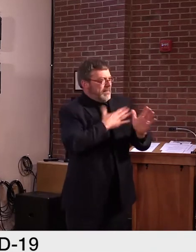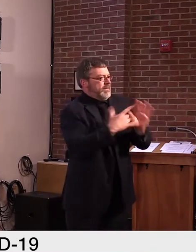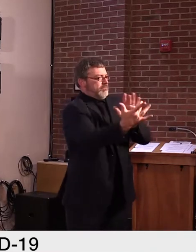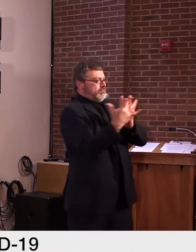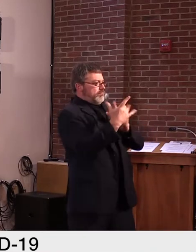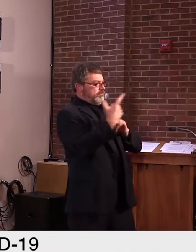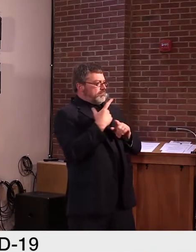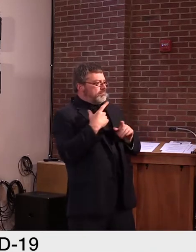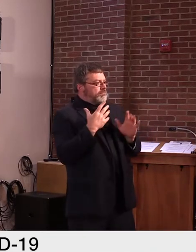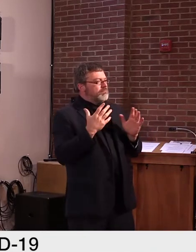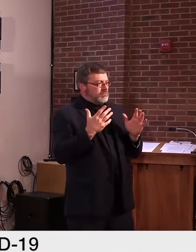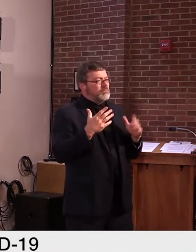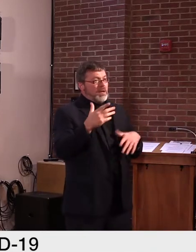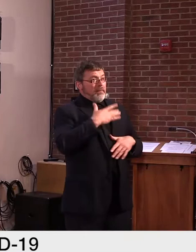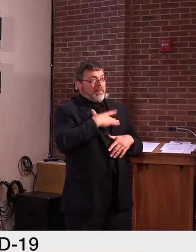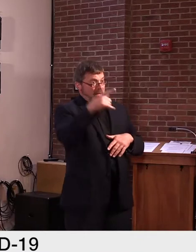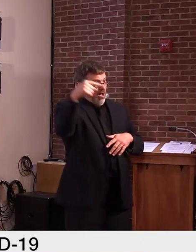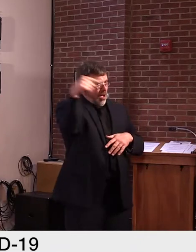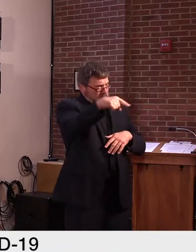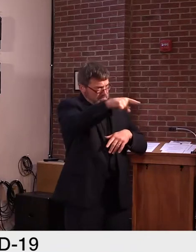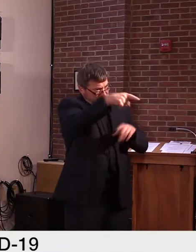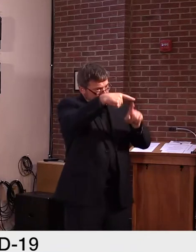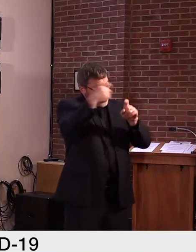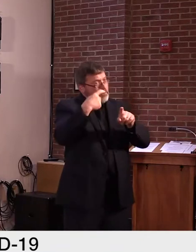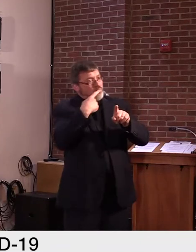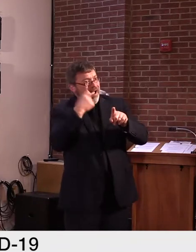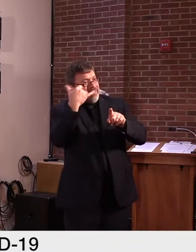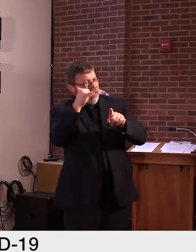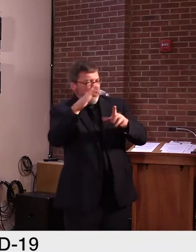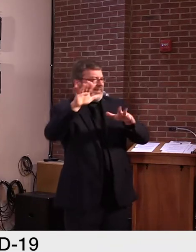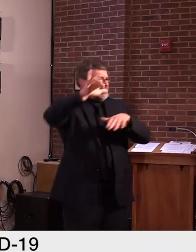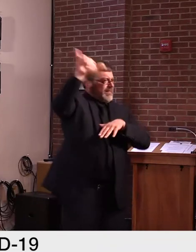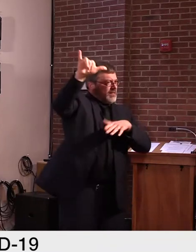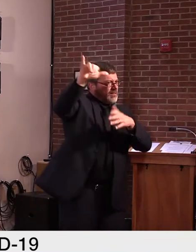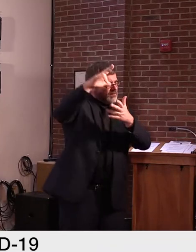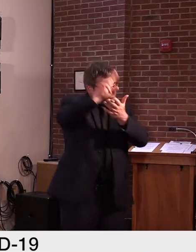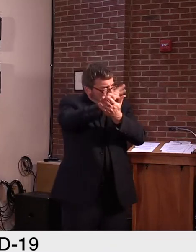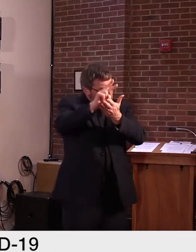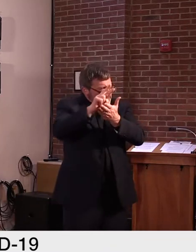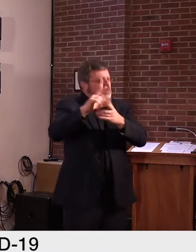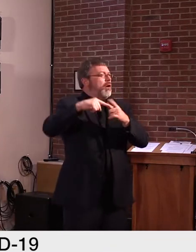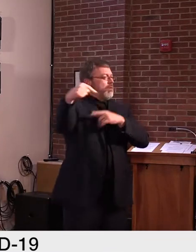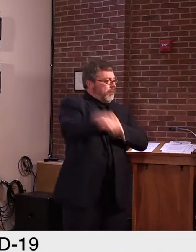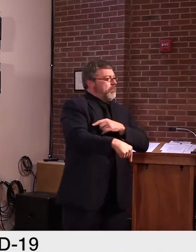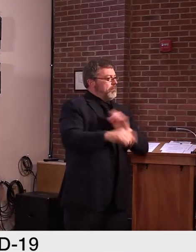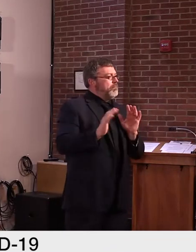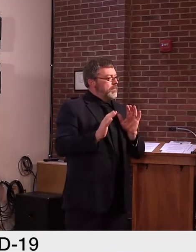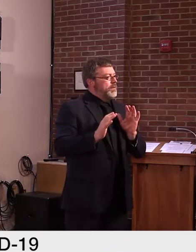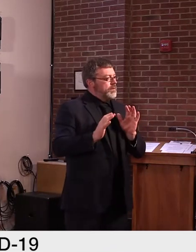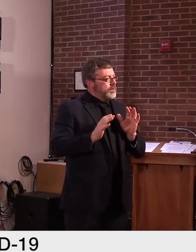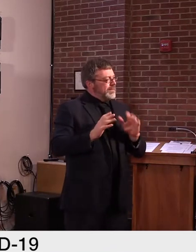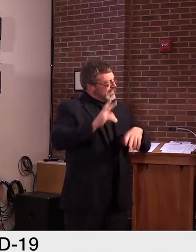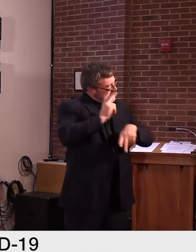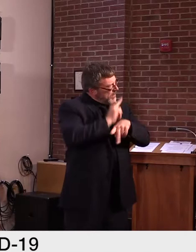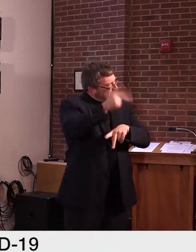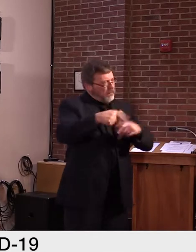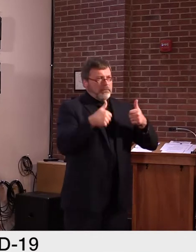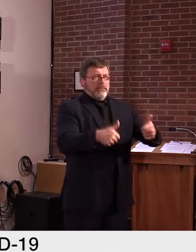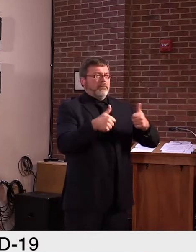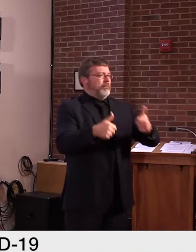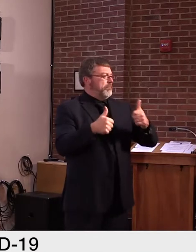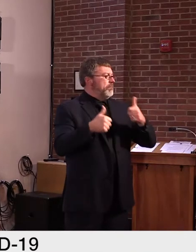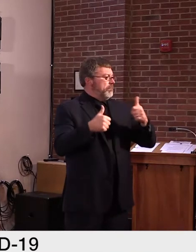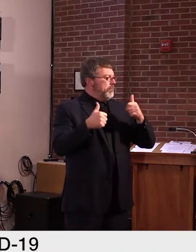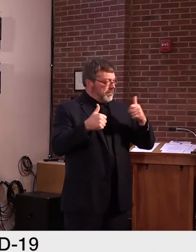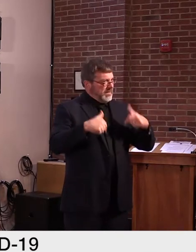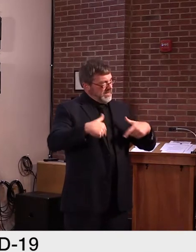So let's keep up the good work and keep Vermont the national model for staying healthy and open, that Dr. Fauci